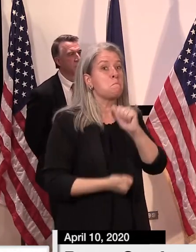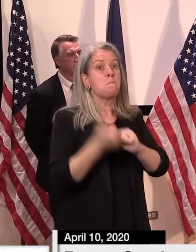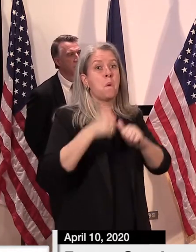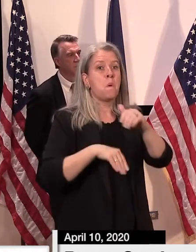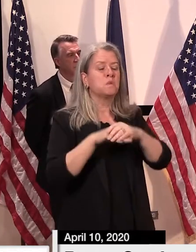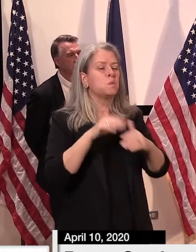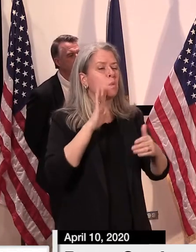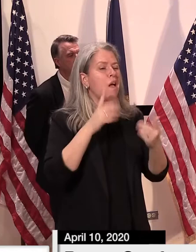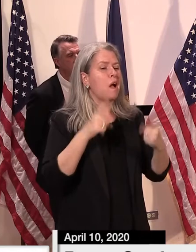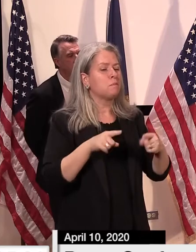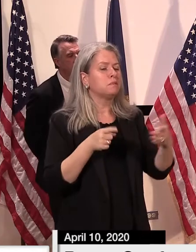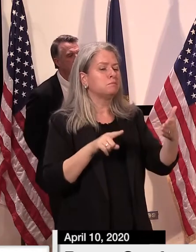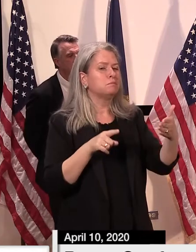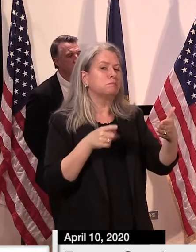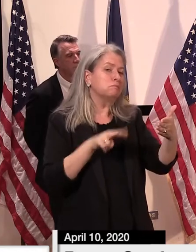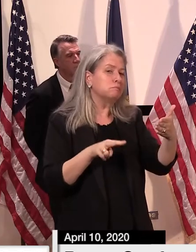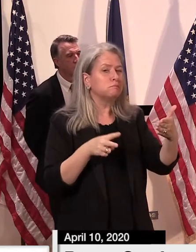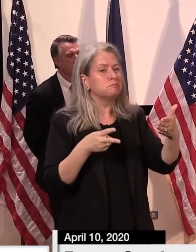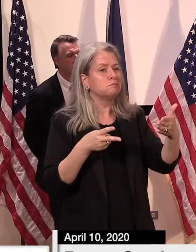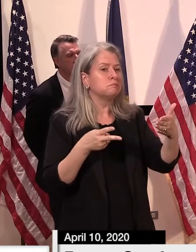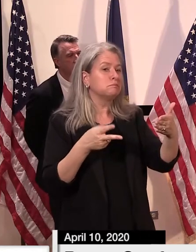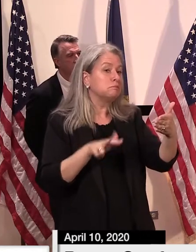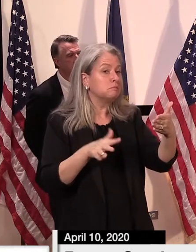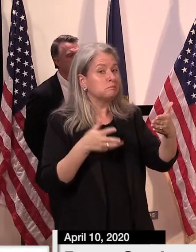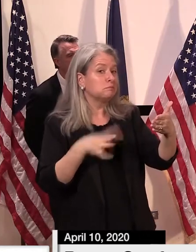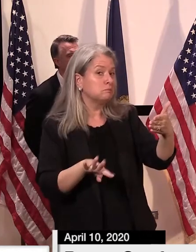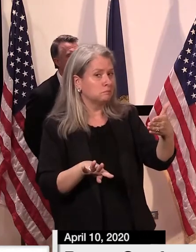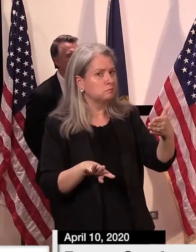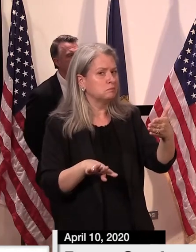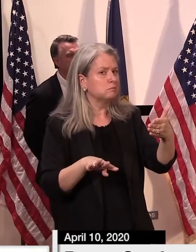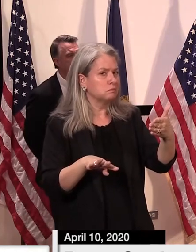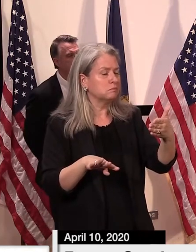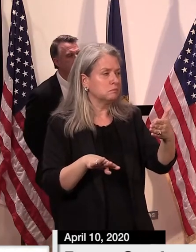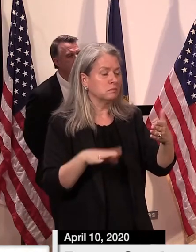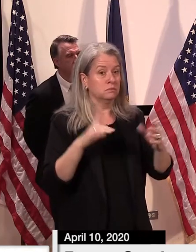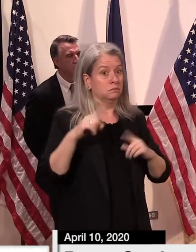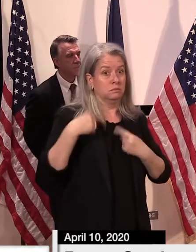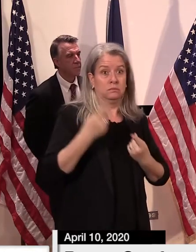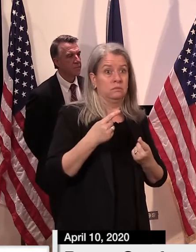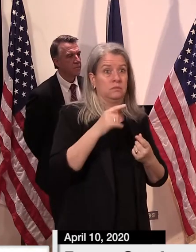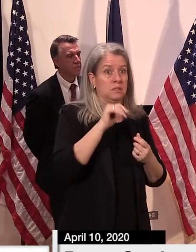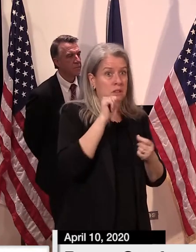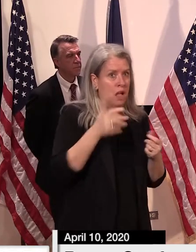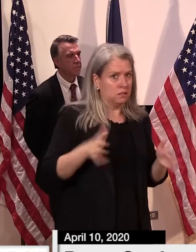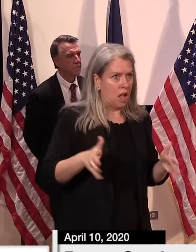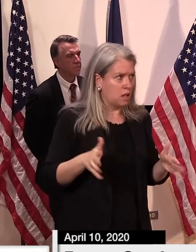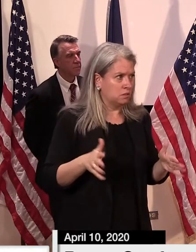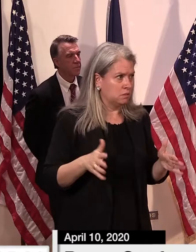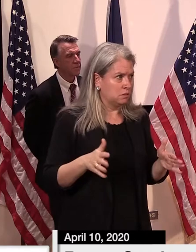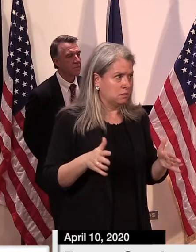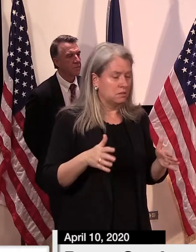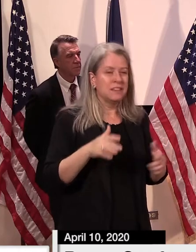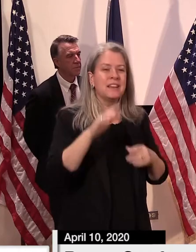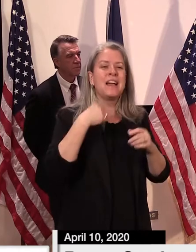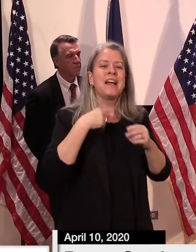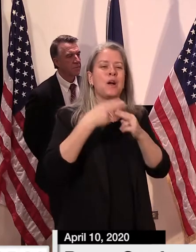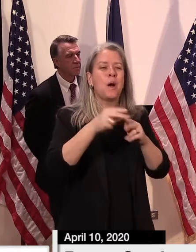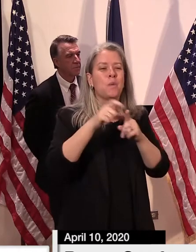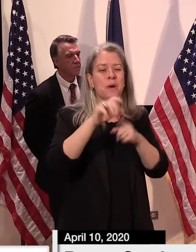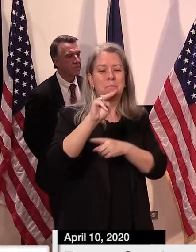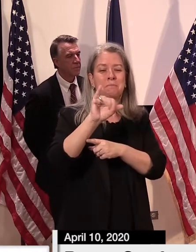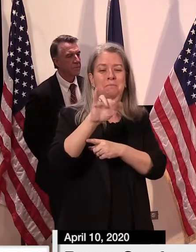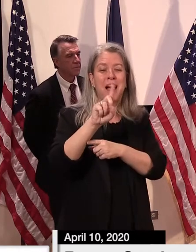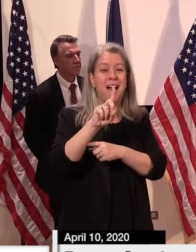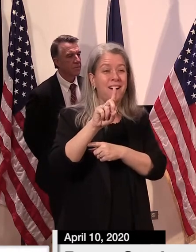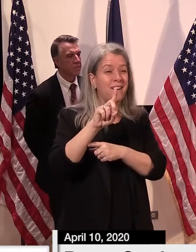four weeks. I must make clear, however, that although we are anticipating a milder experience in April,